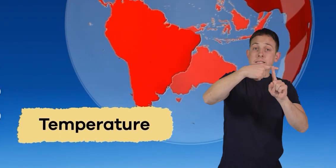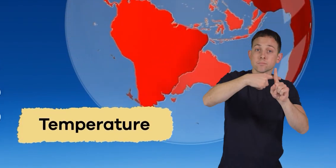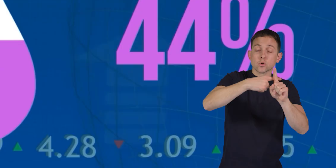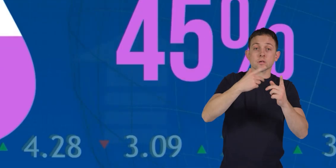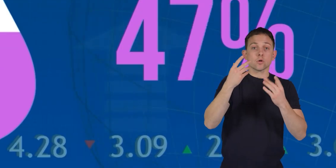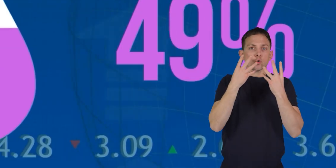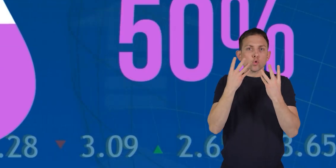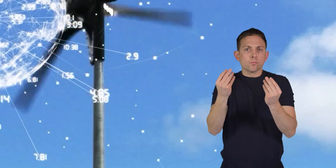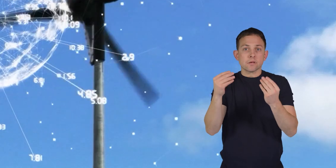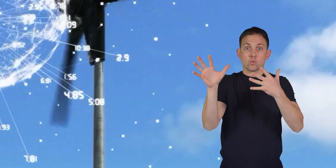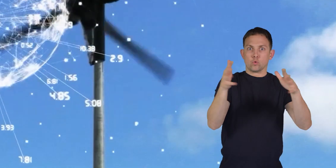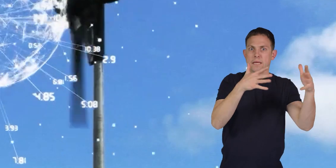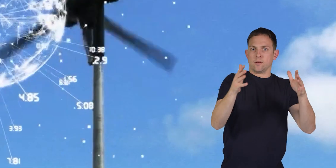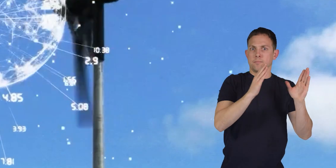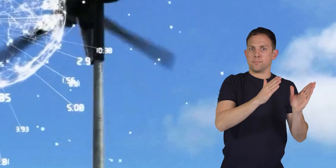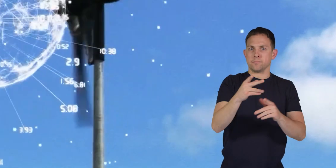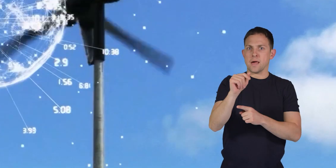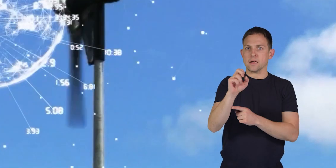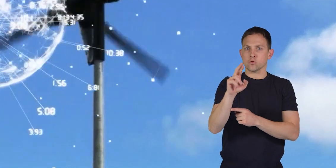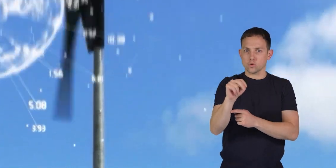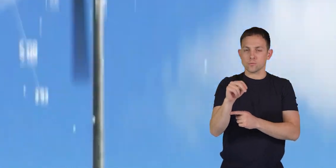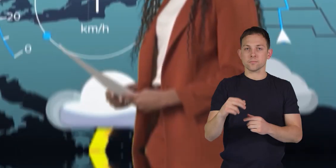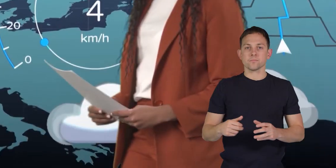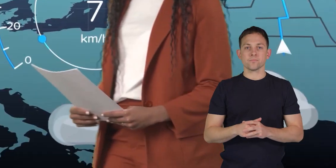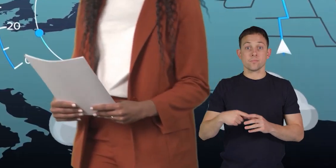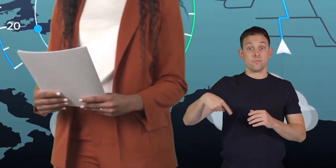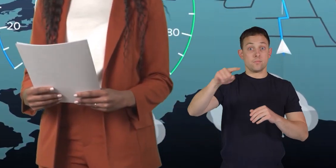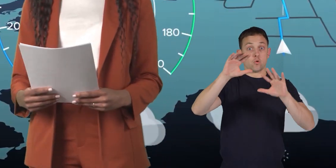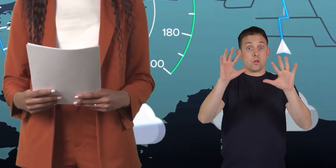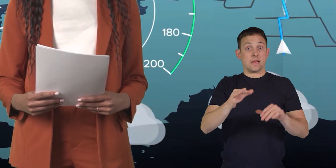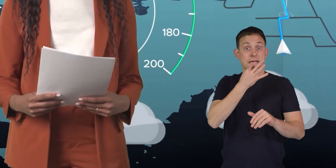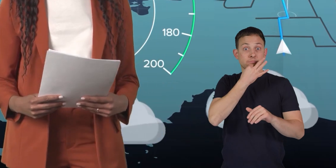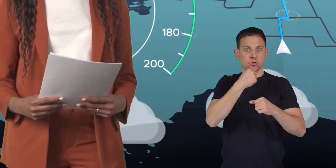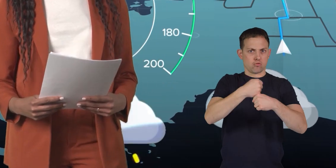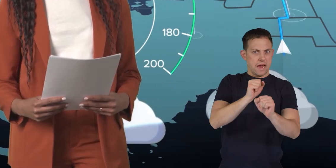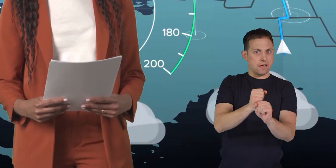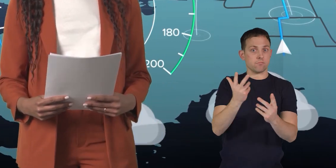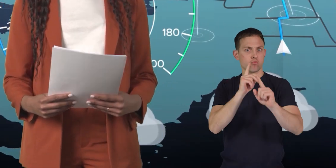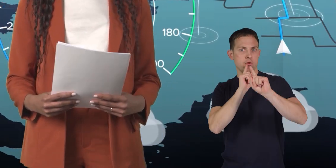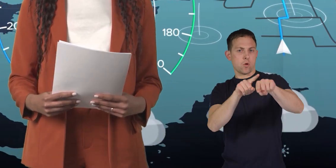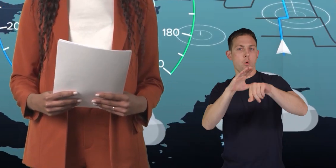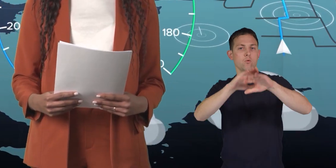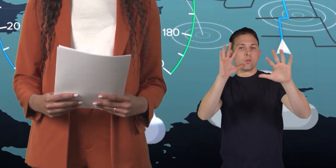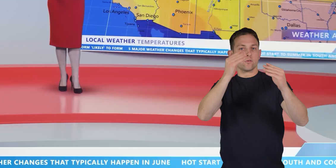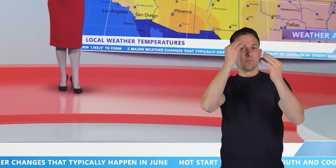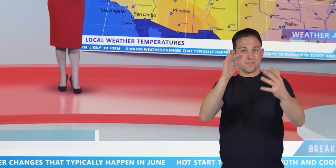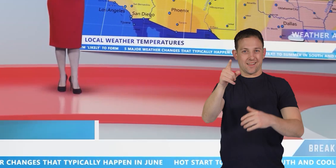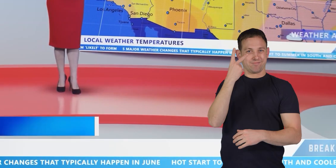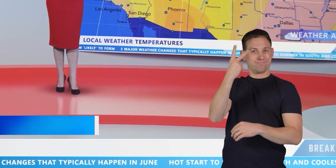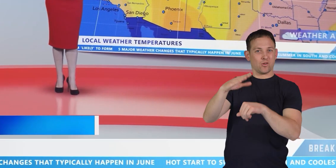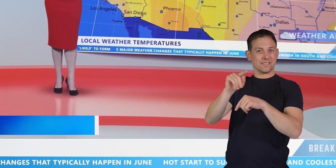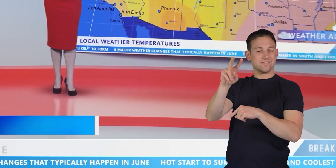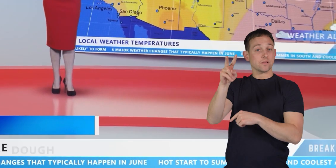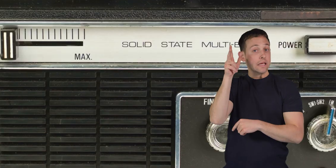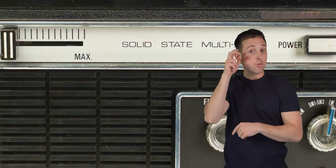temperature, humidity, and wind patterns. These weather experts create and report on the weather information that you